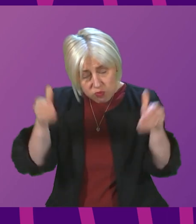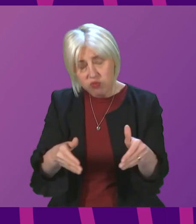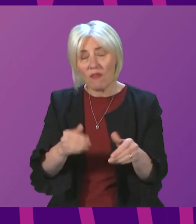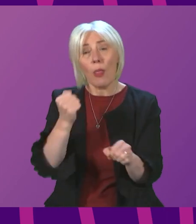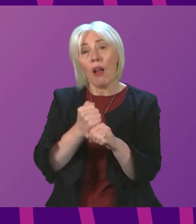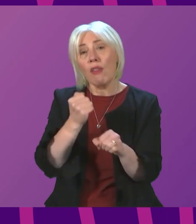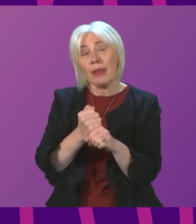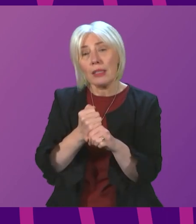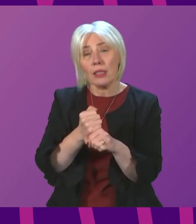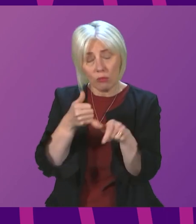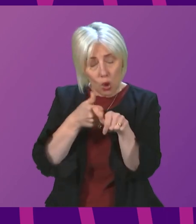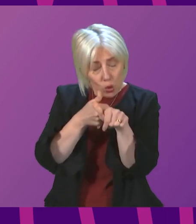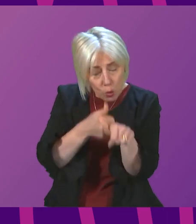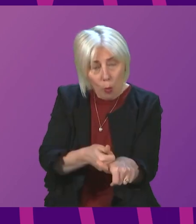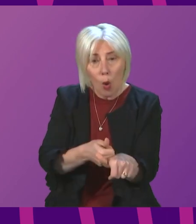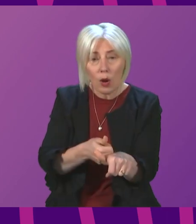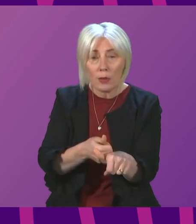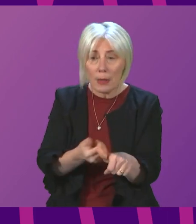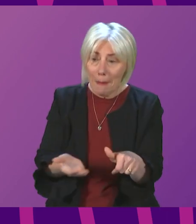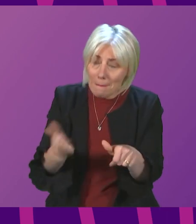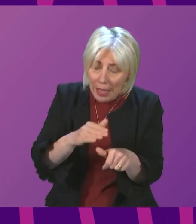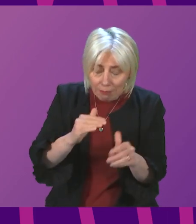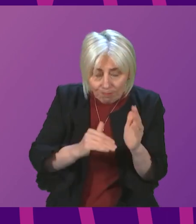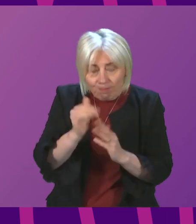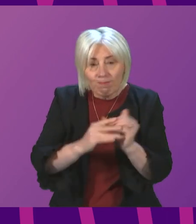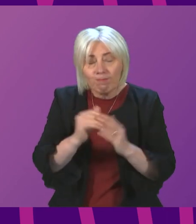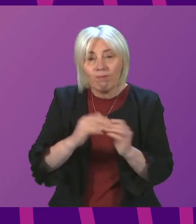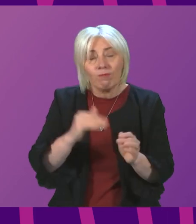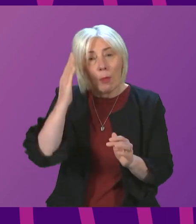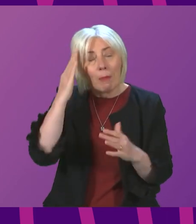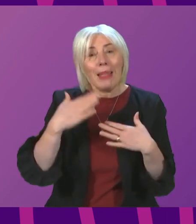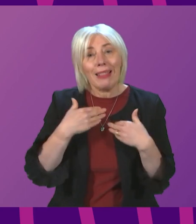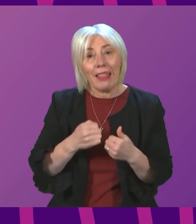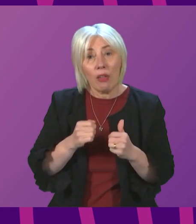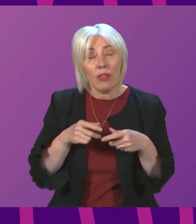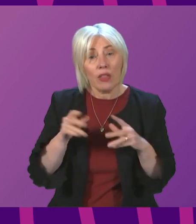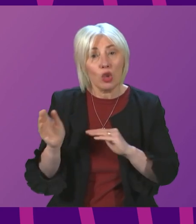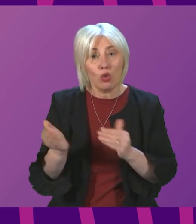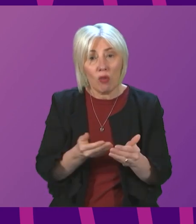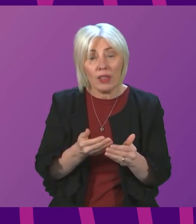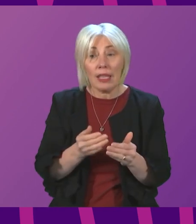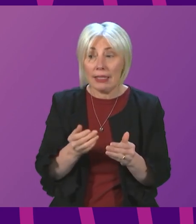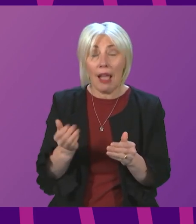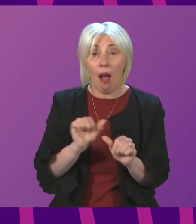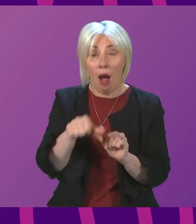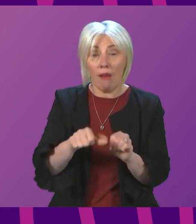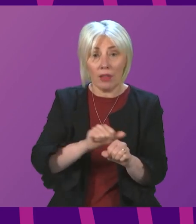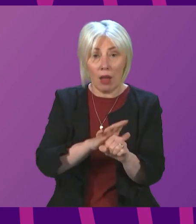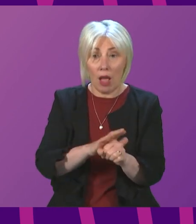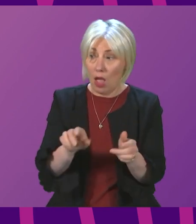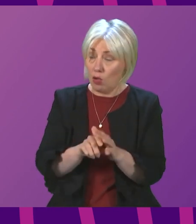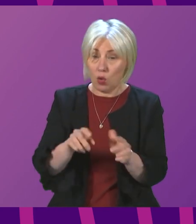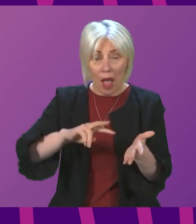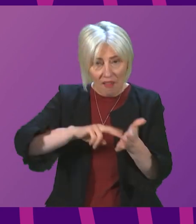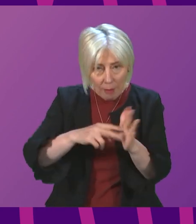into supporting and rebuilding the nation's mental health off the back of COVID and back that up with a plan and all the resource that it both